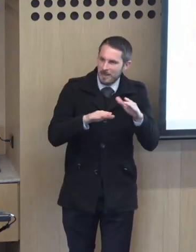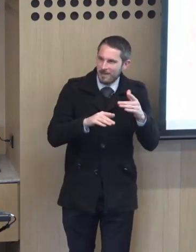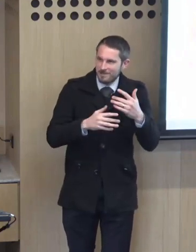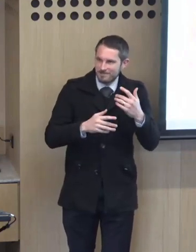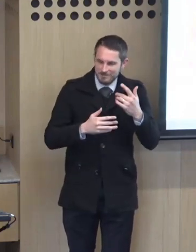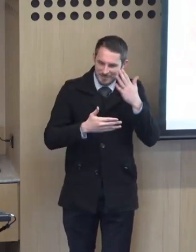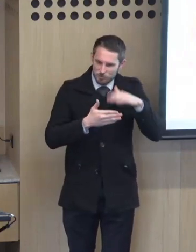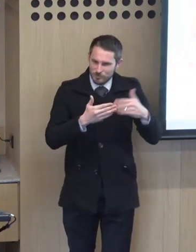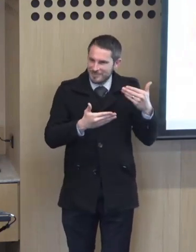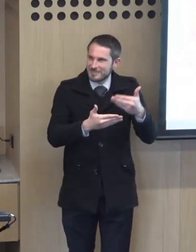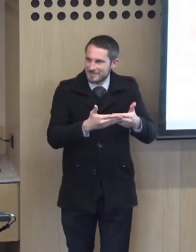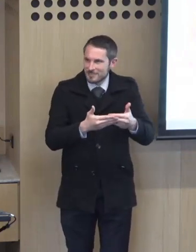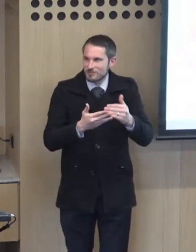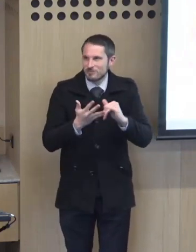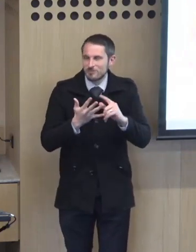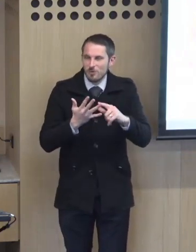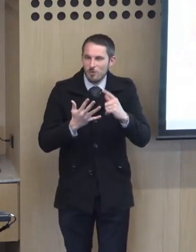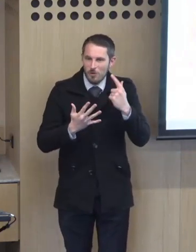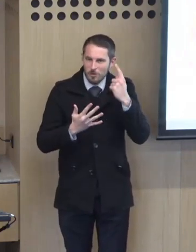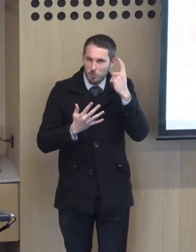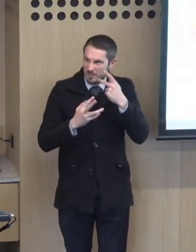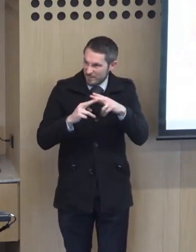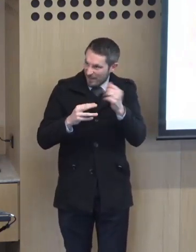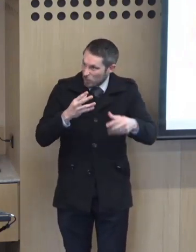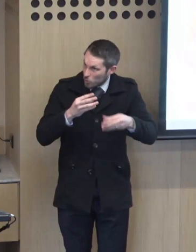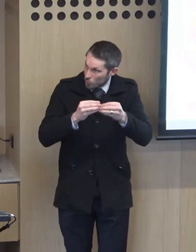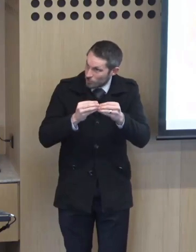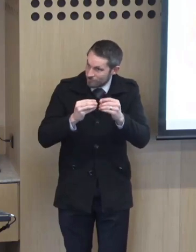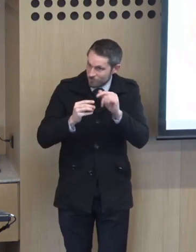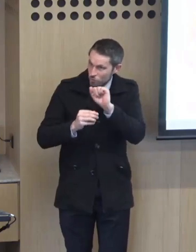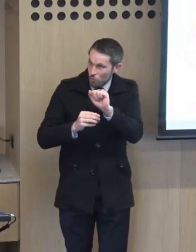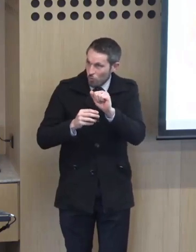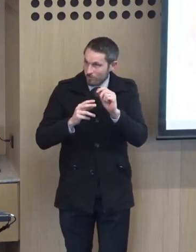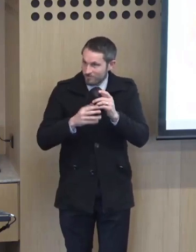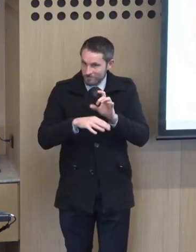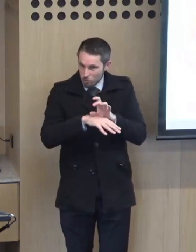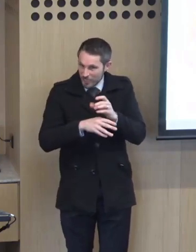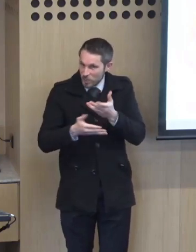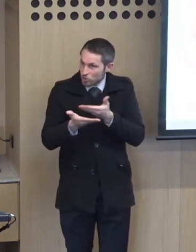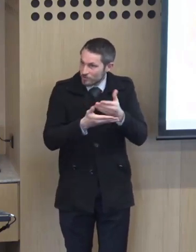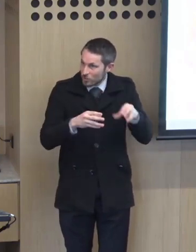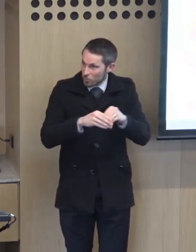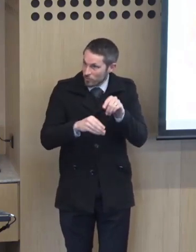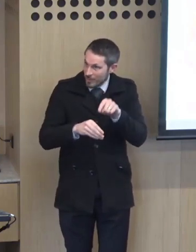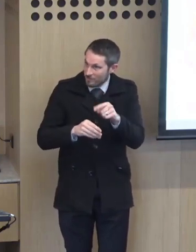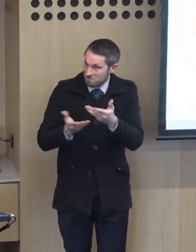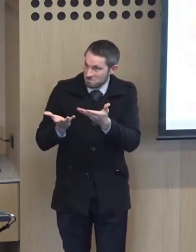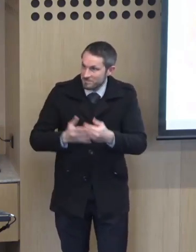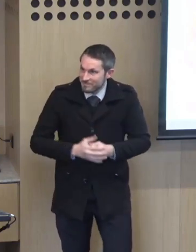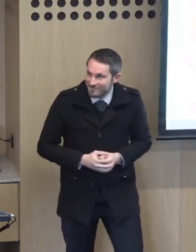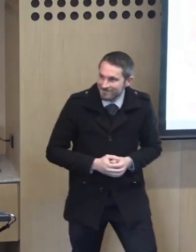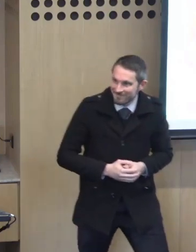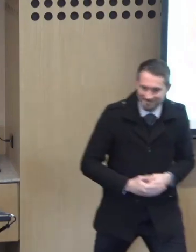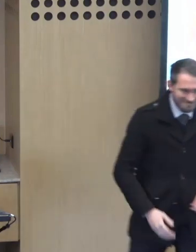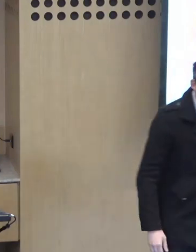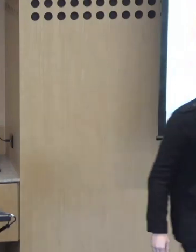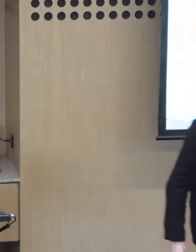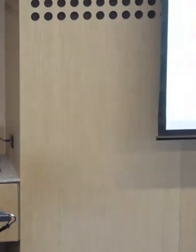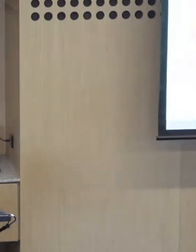have um and uh that would be an interesting point point of uh focus and i'm wondering whether the research is focused